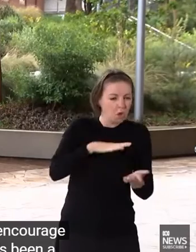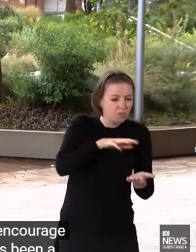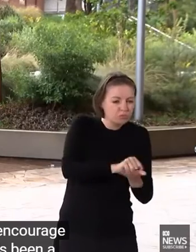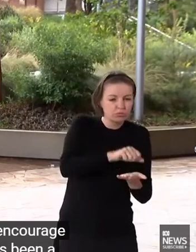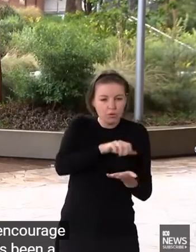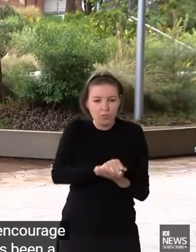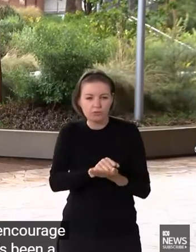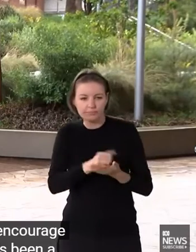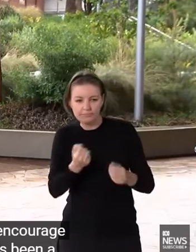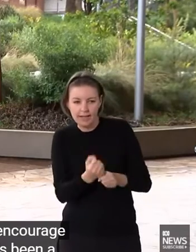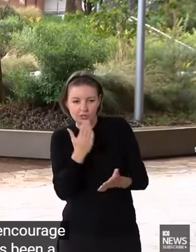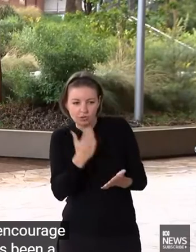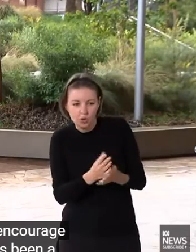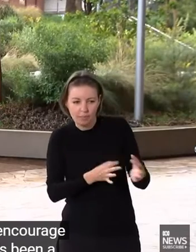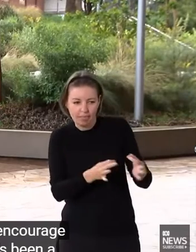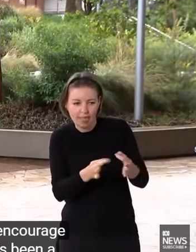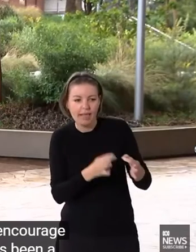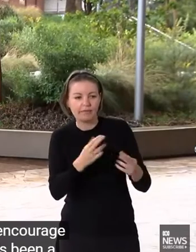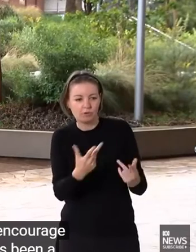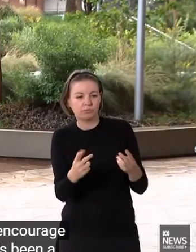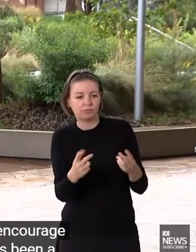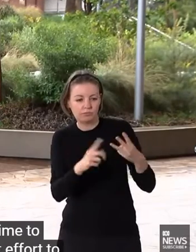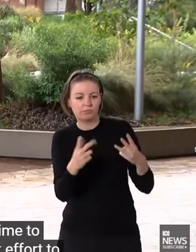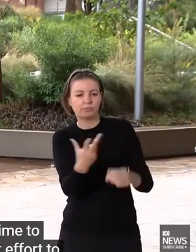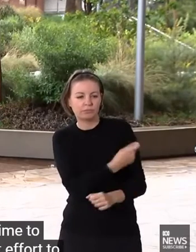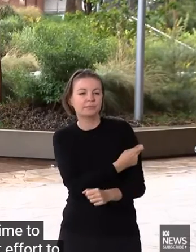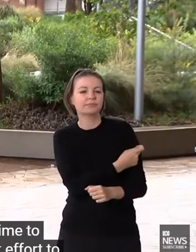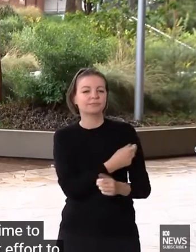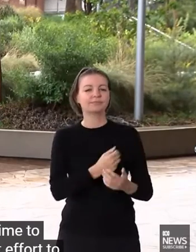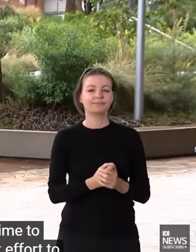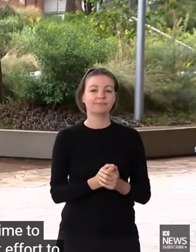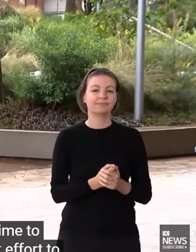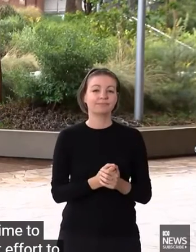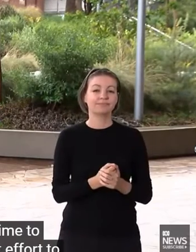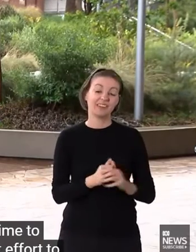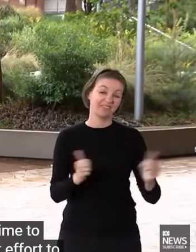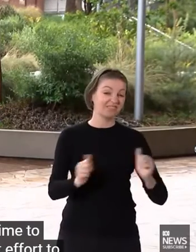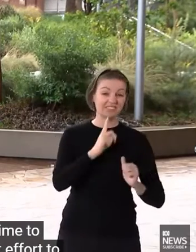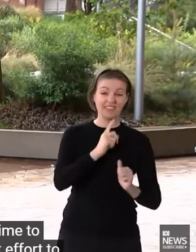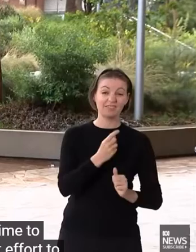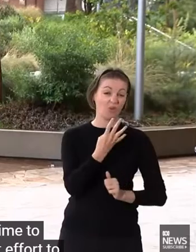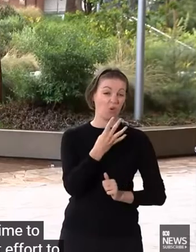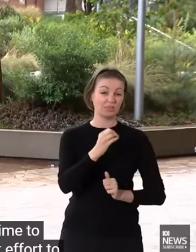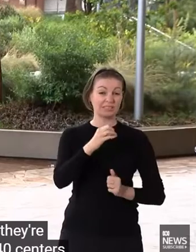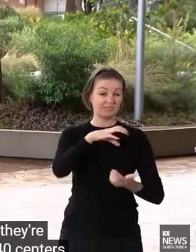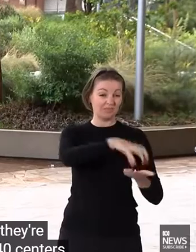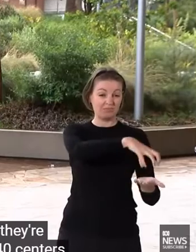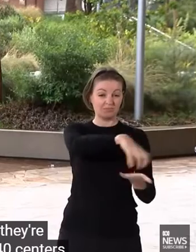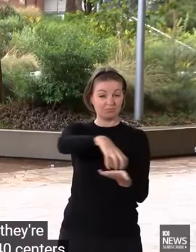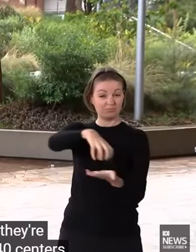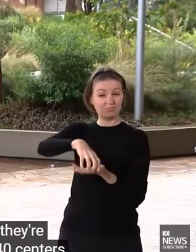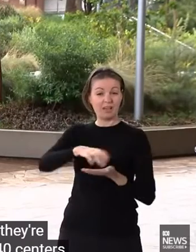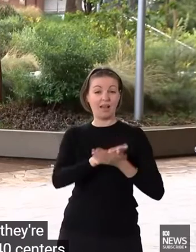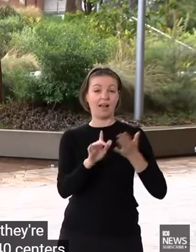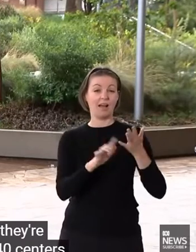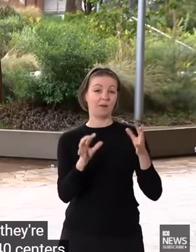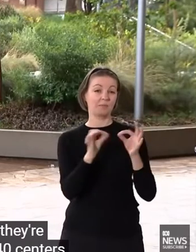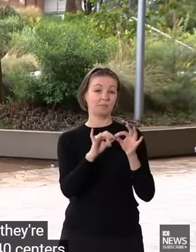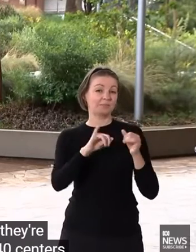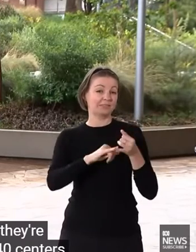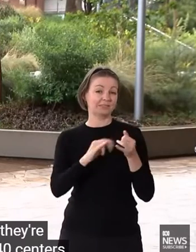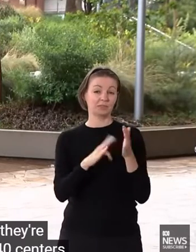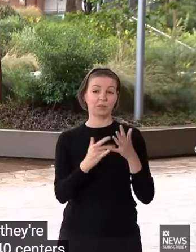They're available through our 40 centers across the state. We've seen extraordinary efforts from our nurses in